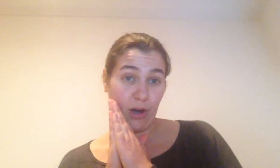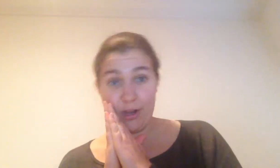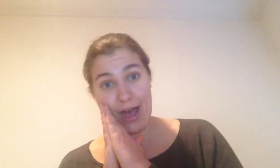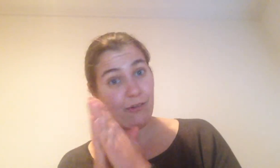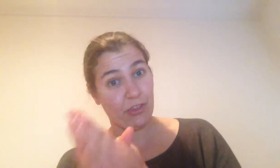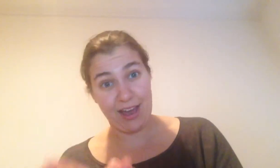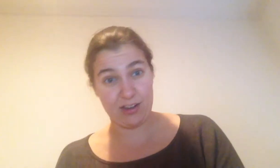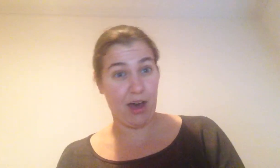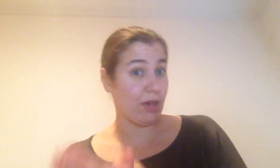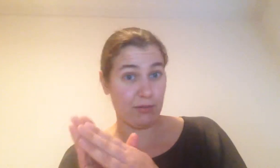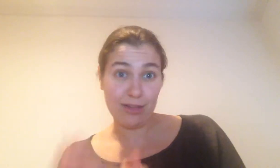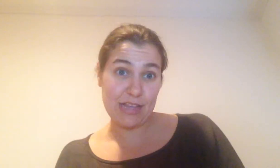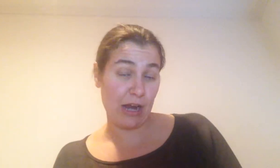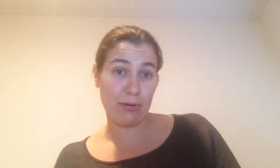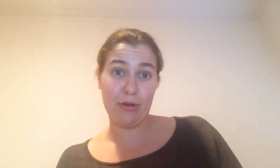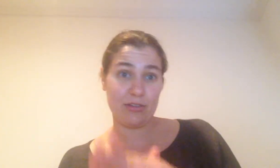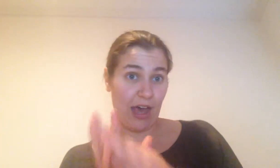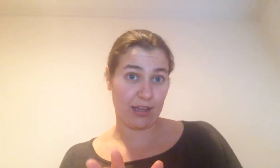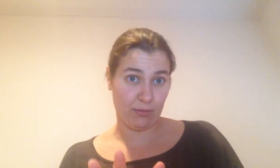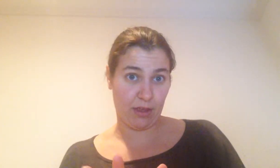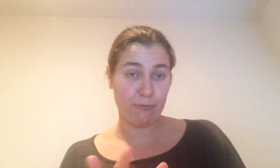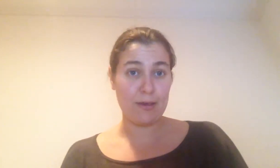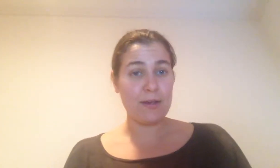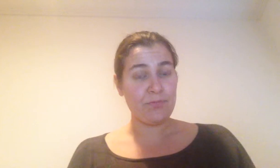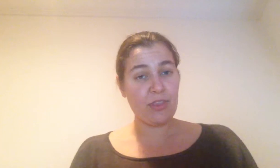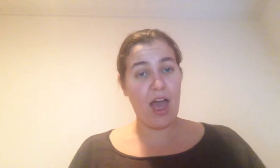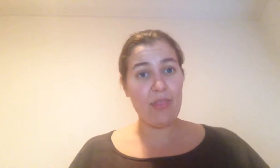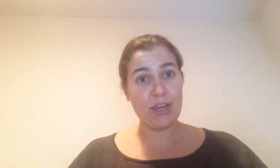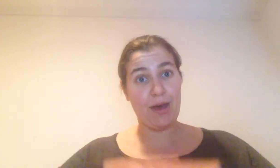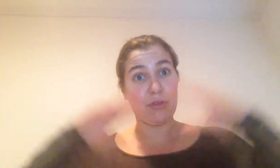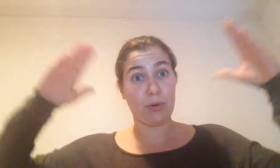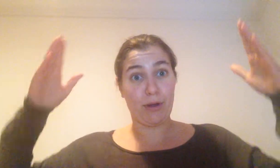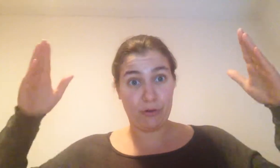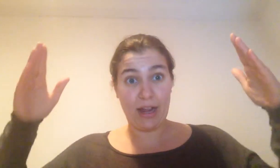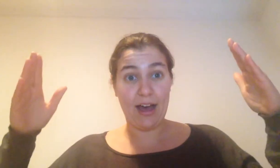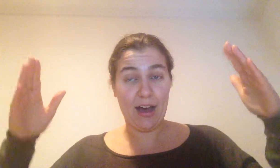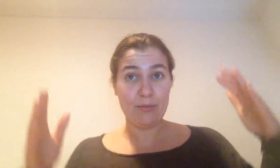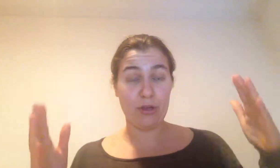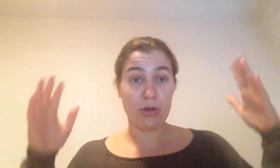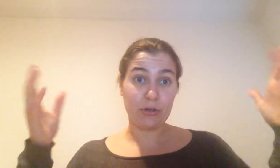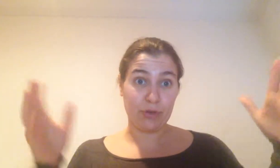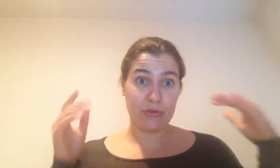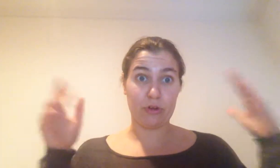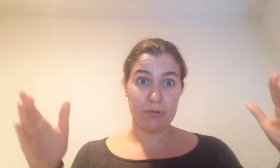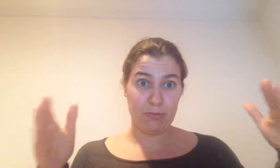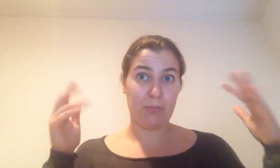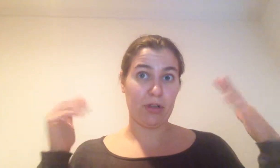are, you know, have all the economic and military prowess, that kind of stuff. And then you have the periphery. So countries, groups of people,